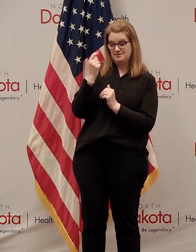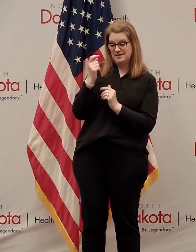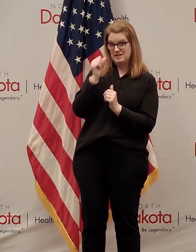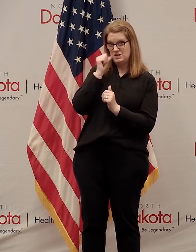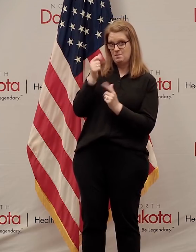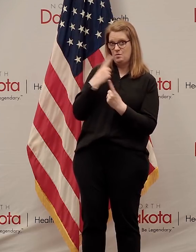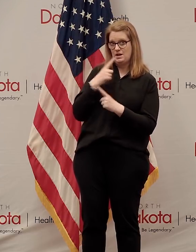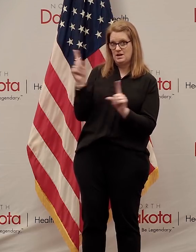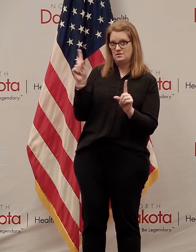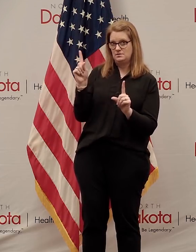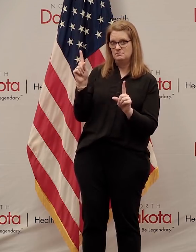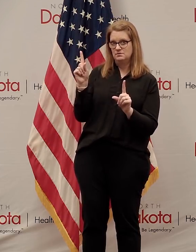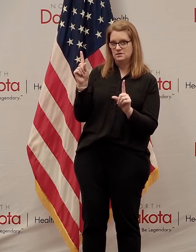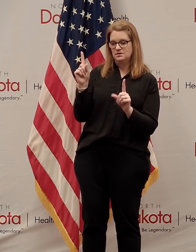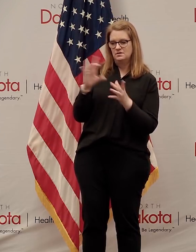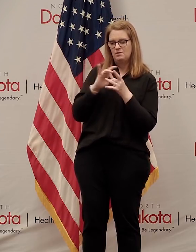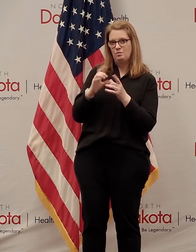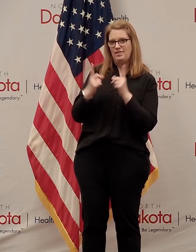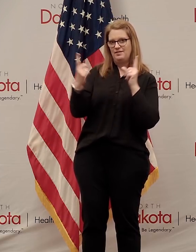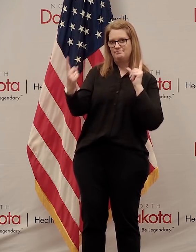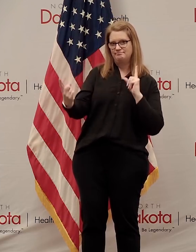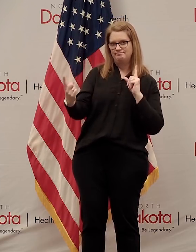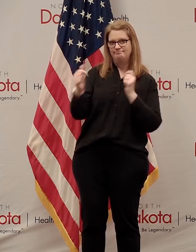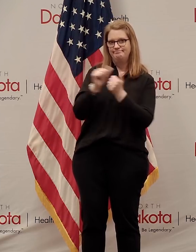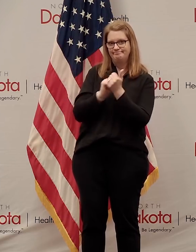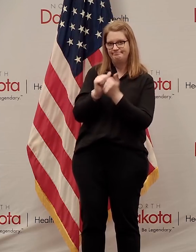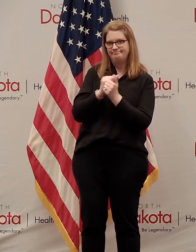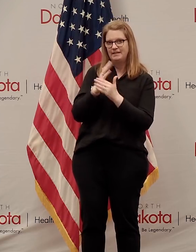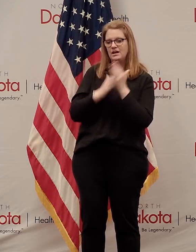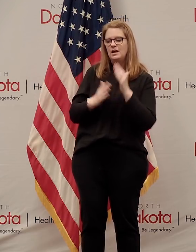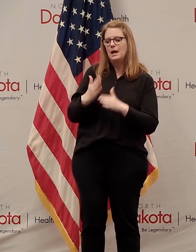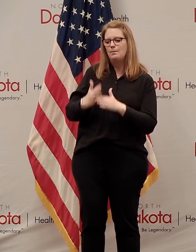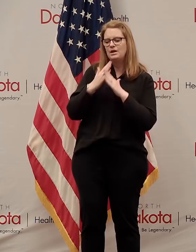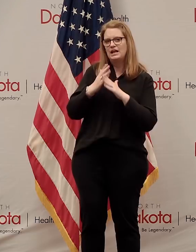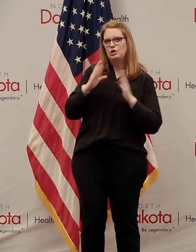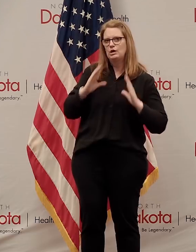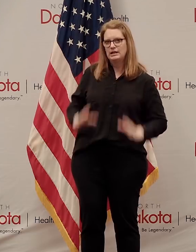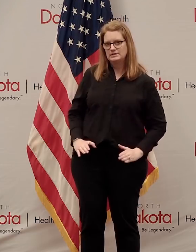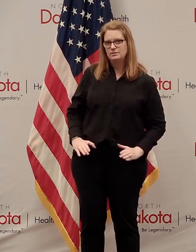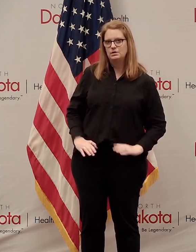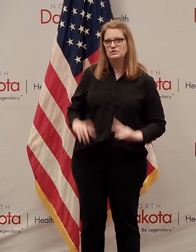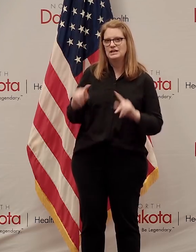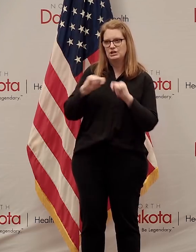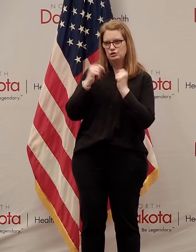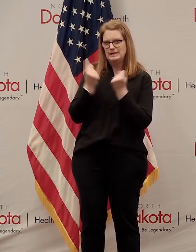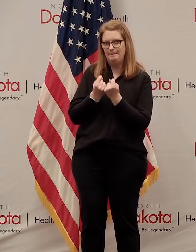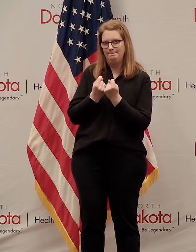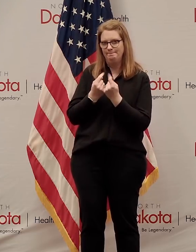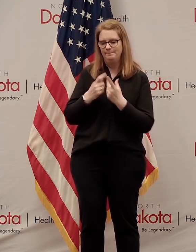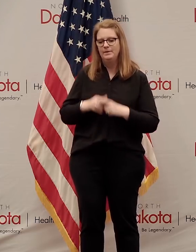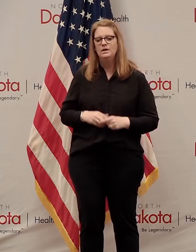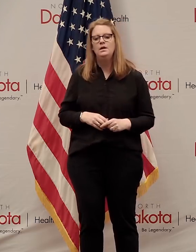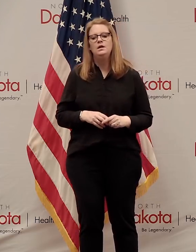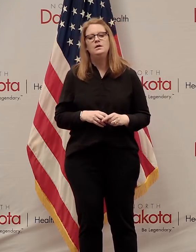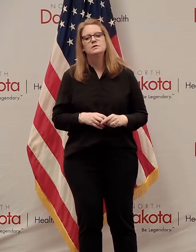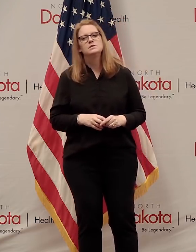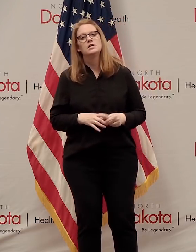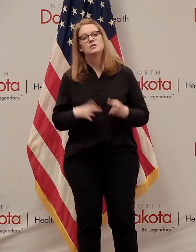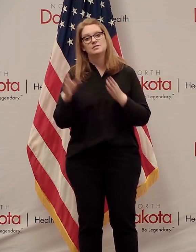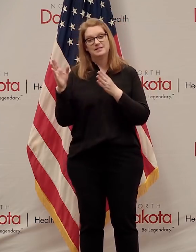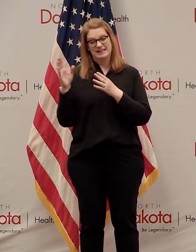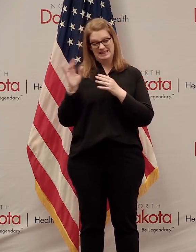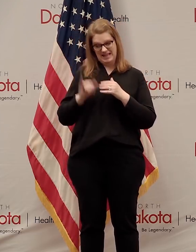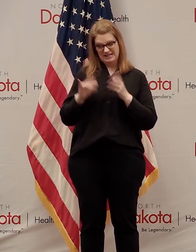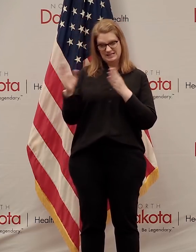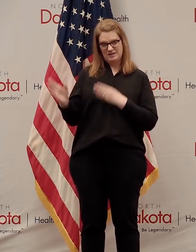hygiene and distance and protecting your customers and your team members. So that's the plan for